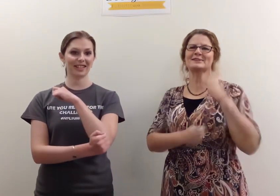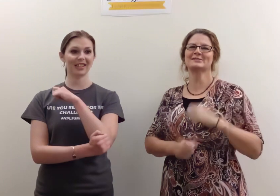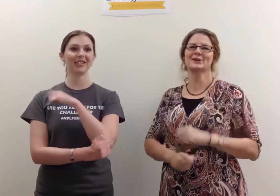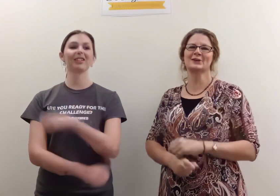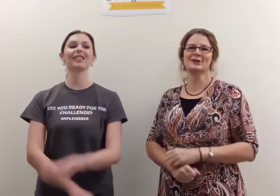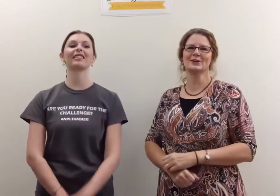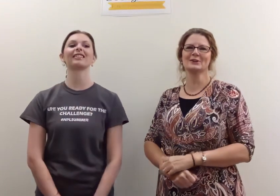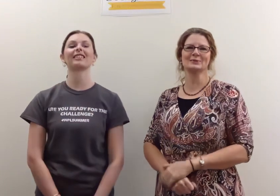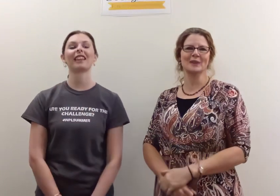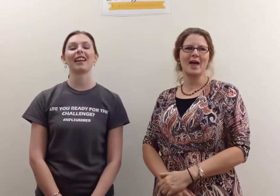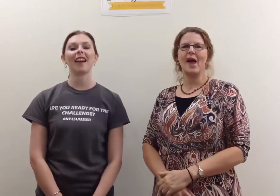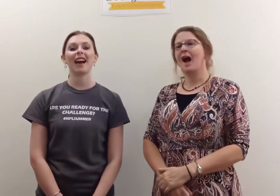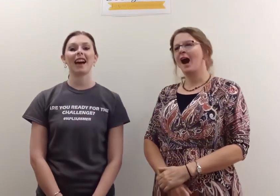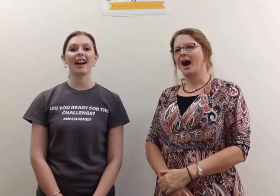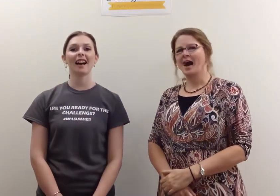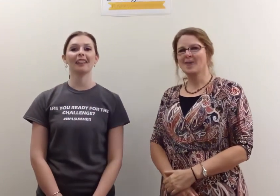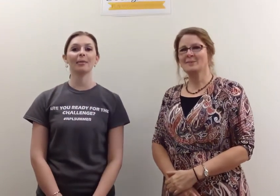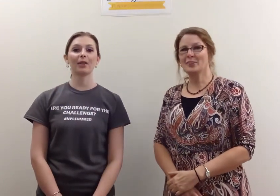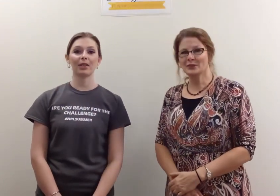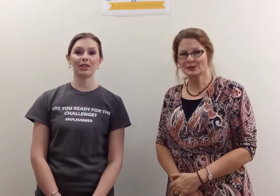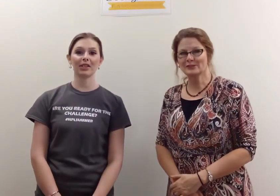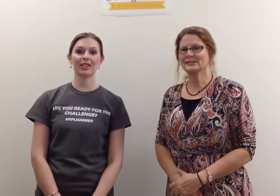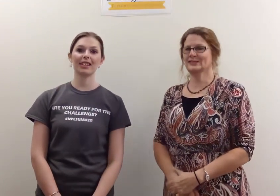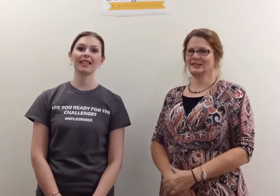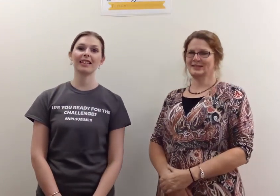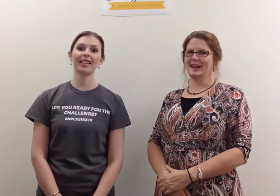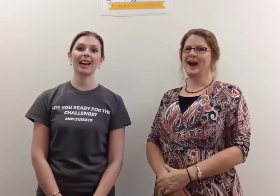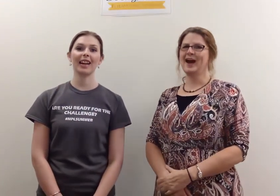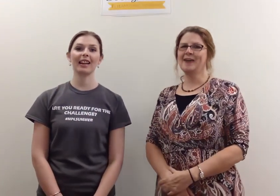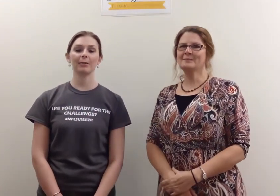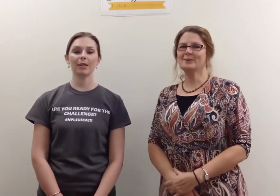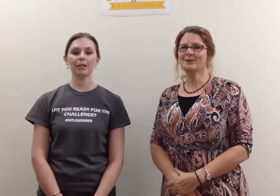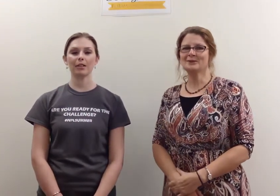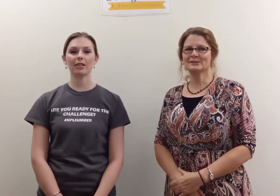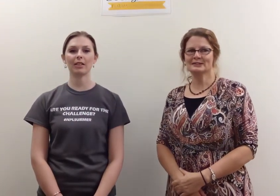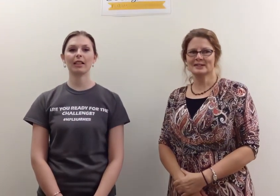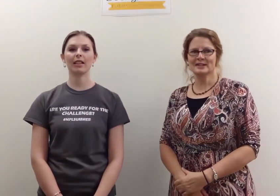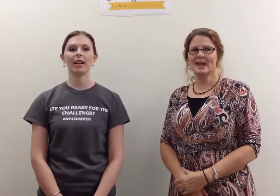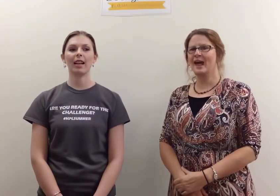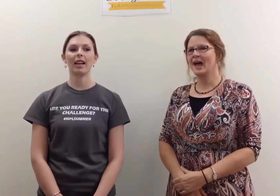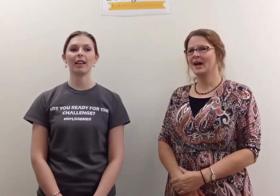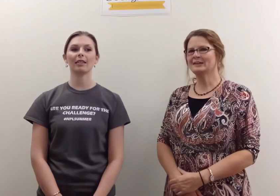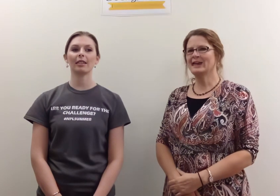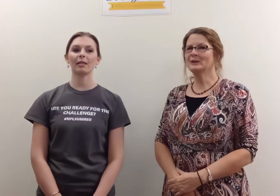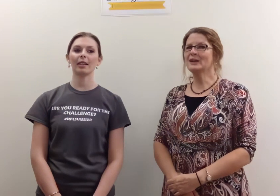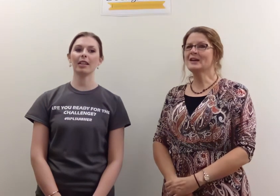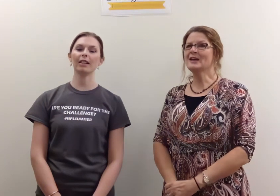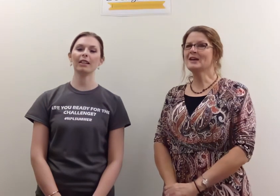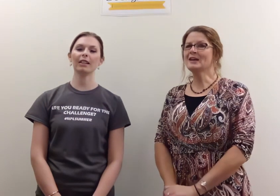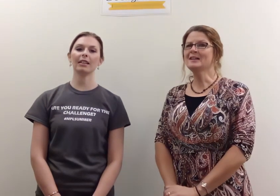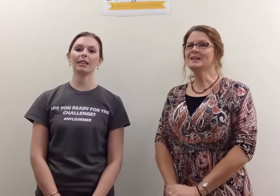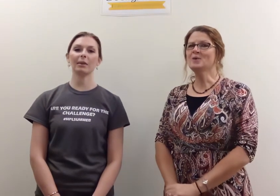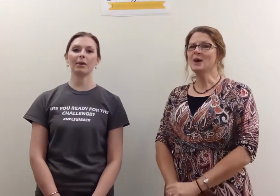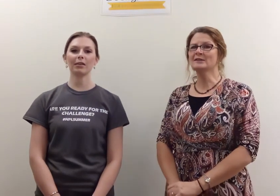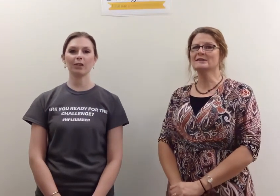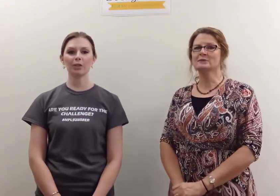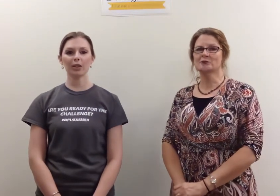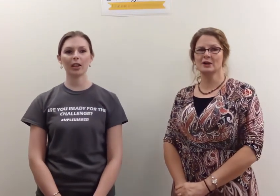so good. I am thirsty, I am thirsty, and I really want some drink.